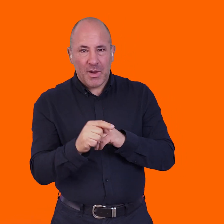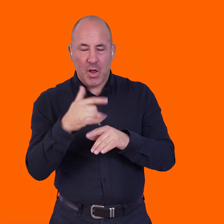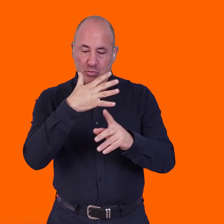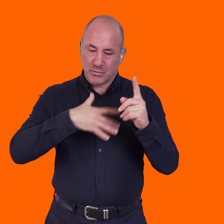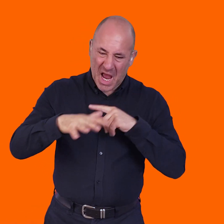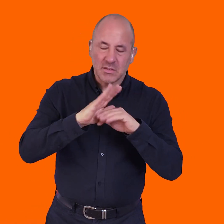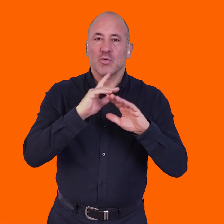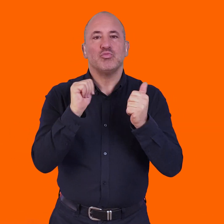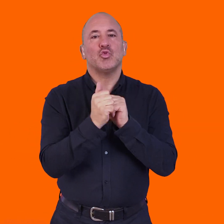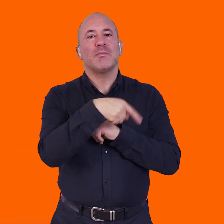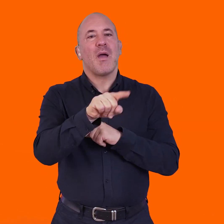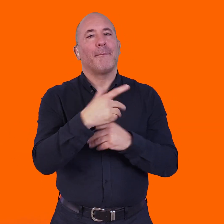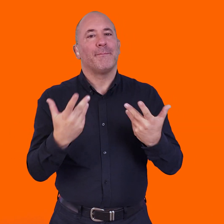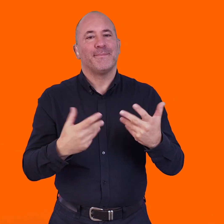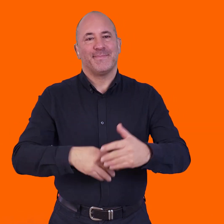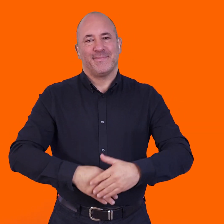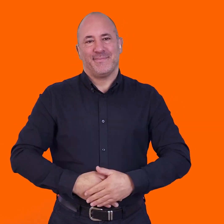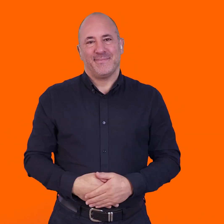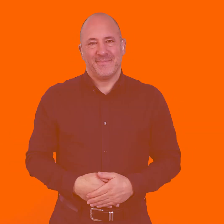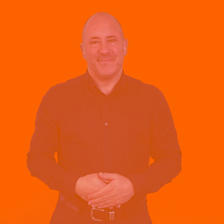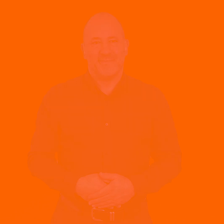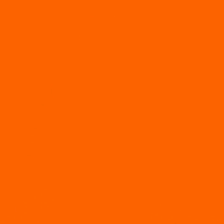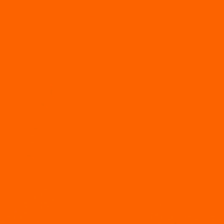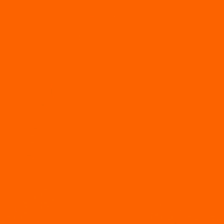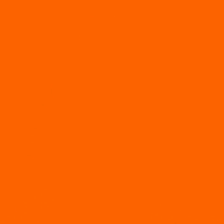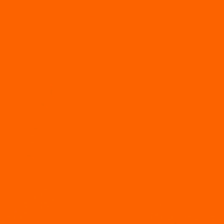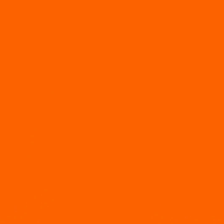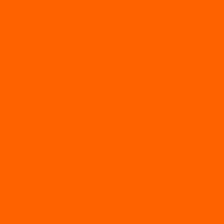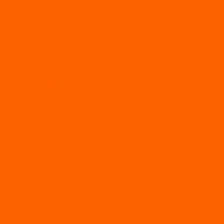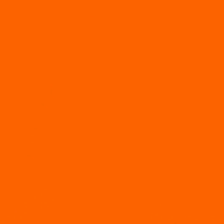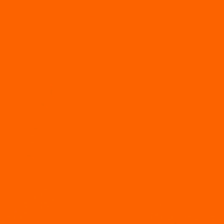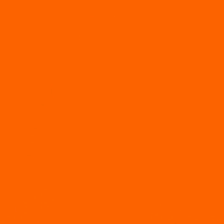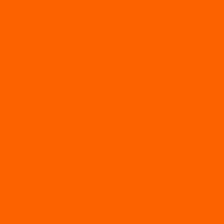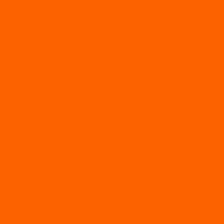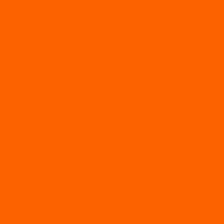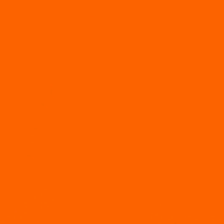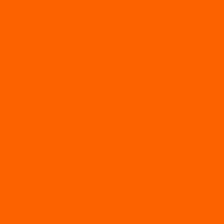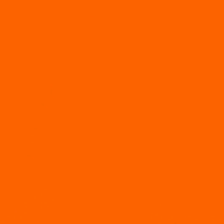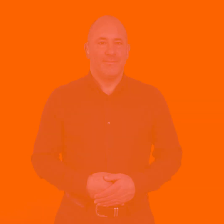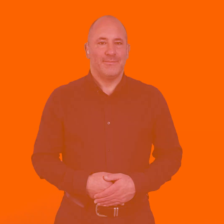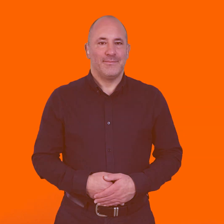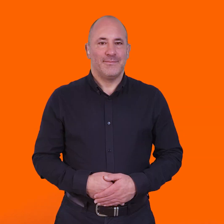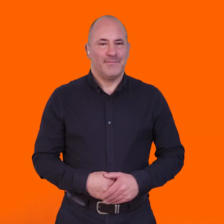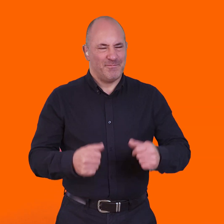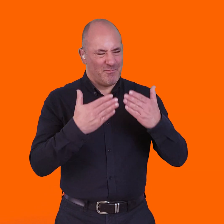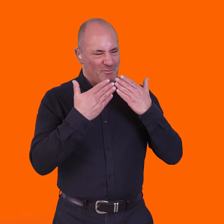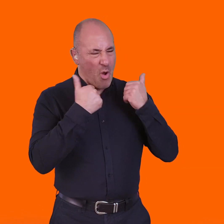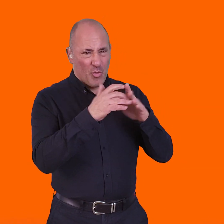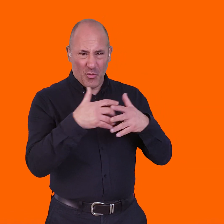work for the people that society has not been made to work for. Thanks, Wanda. That was